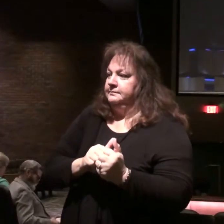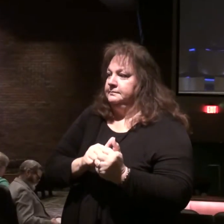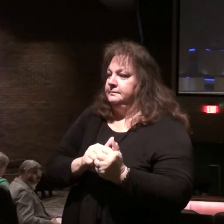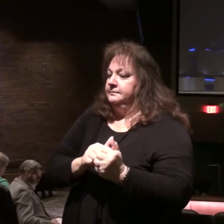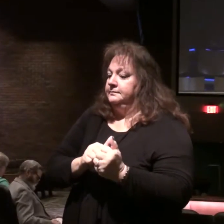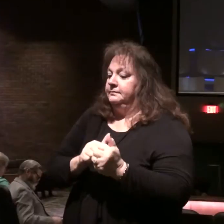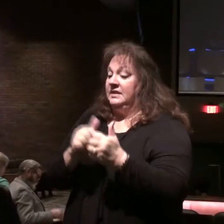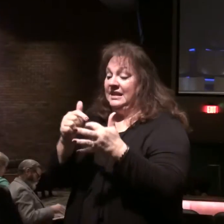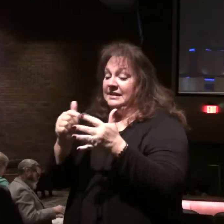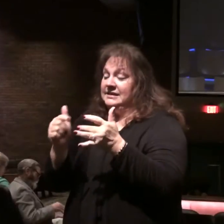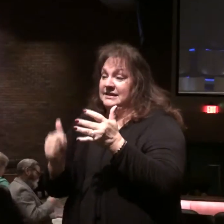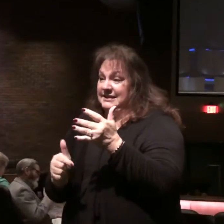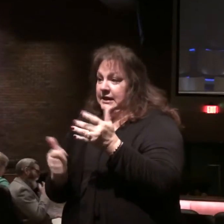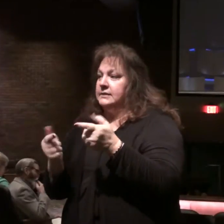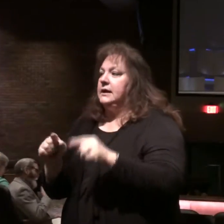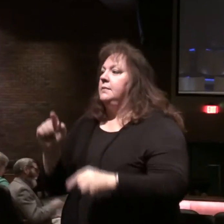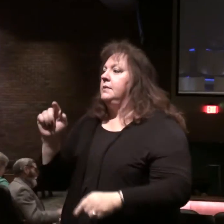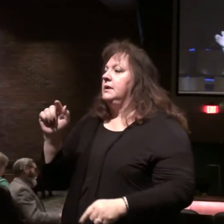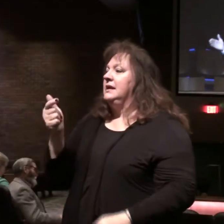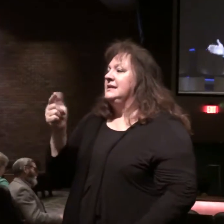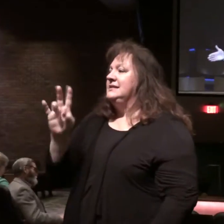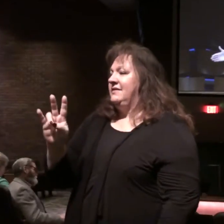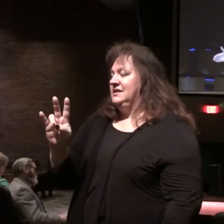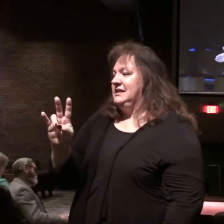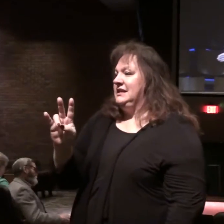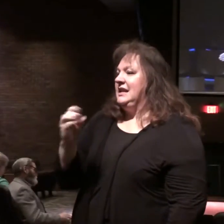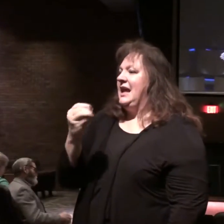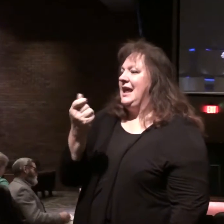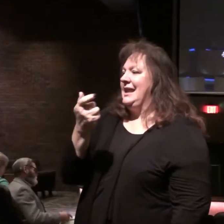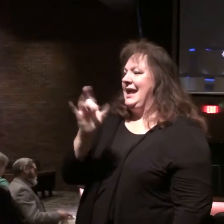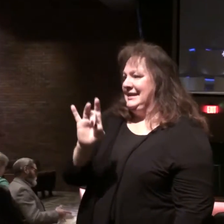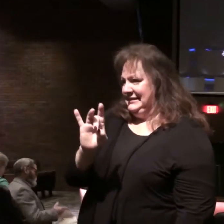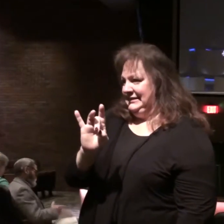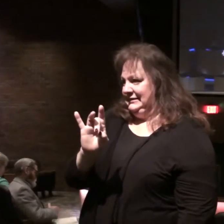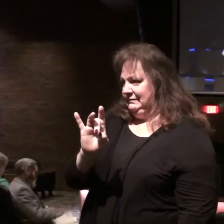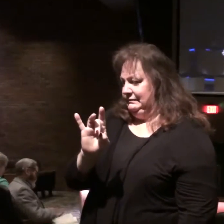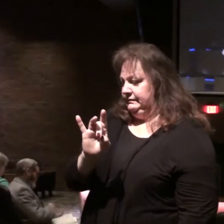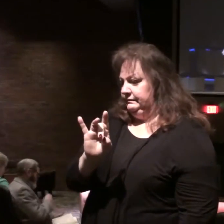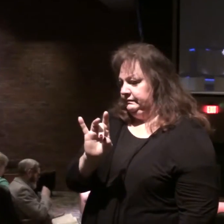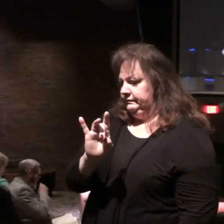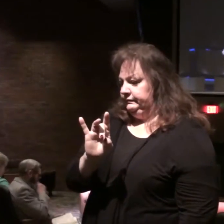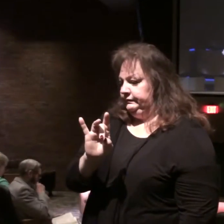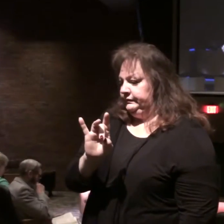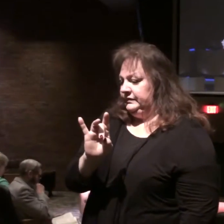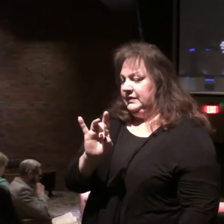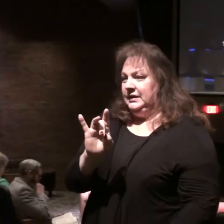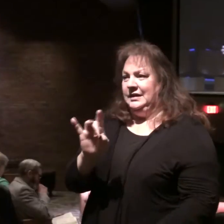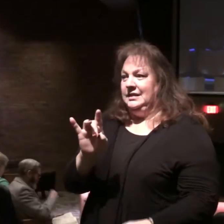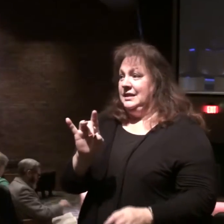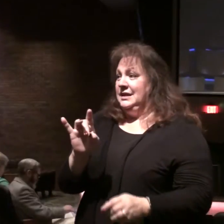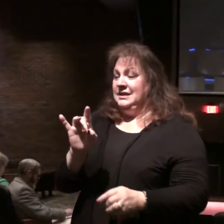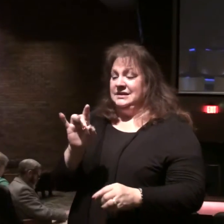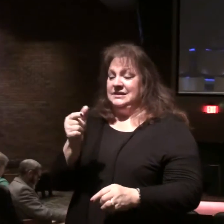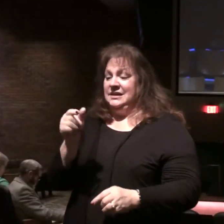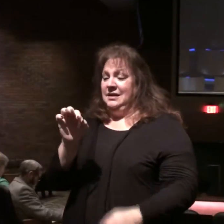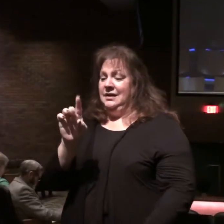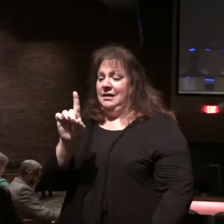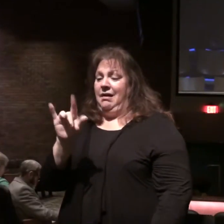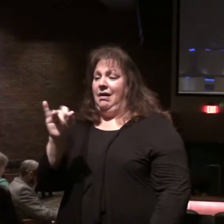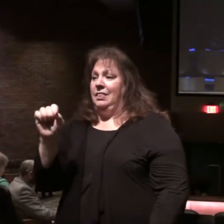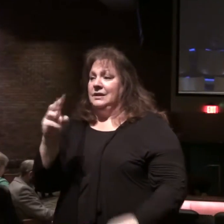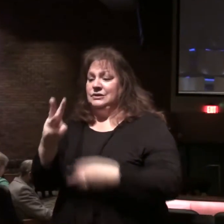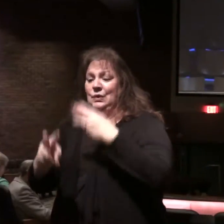The details will be in chapter 17 and chapter 18. This godless world system